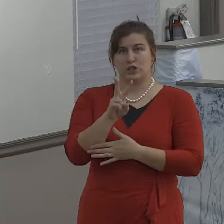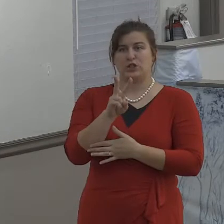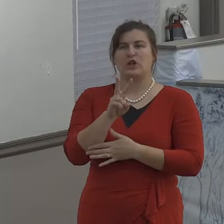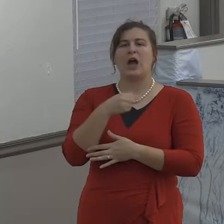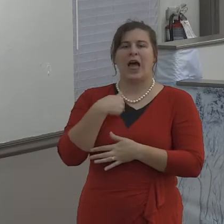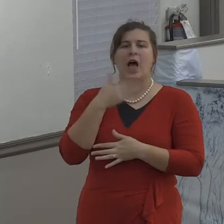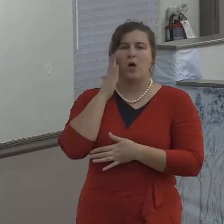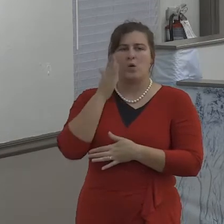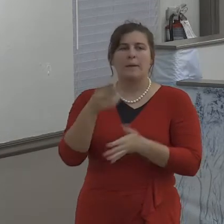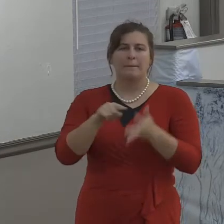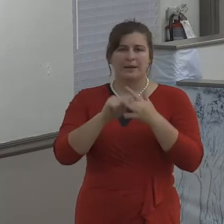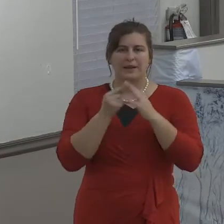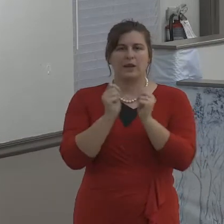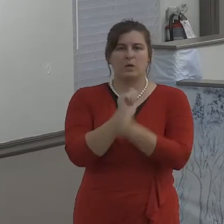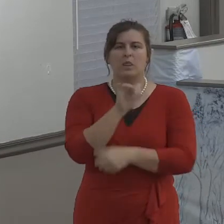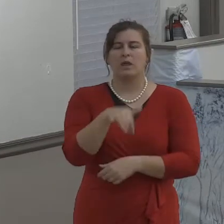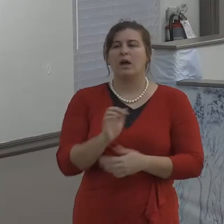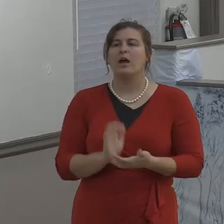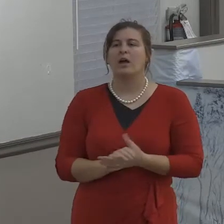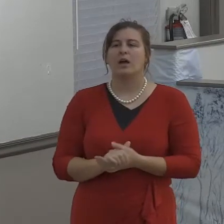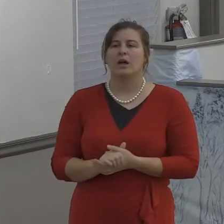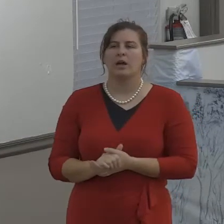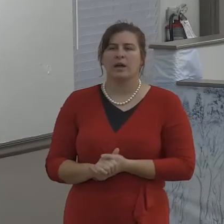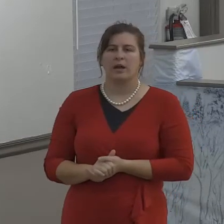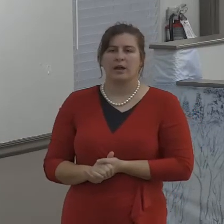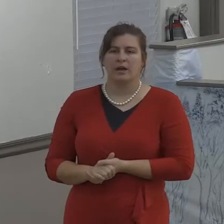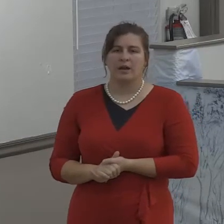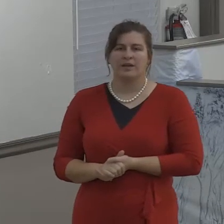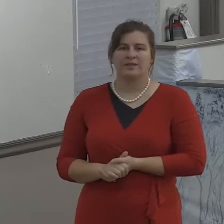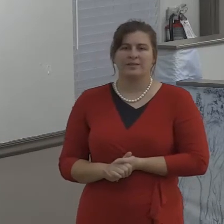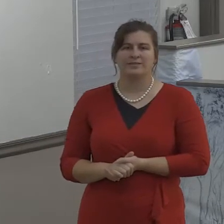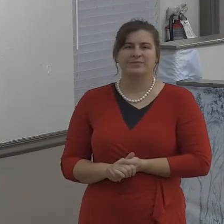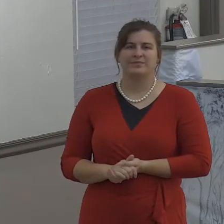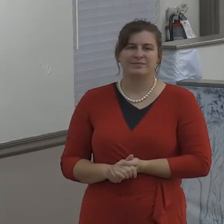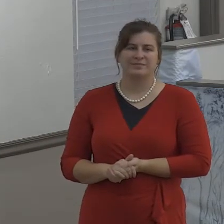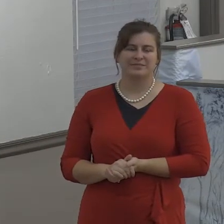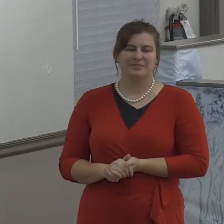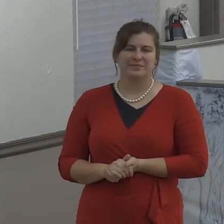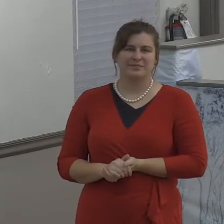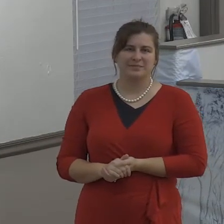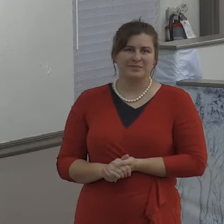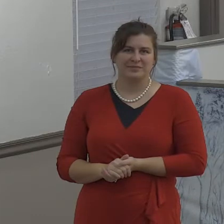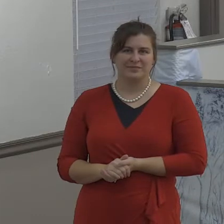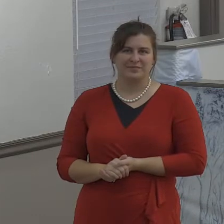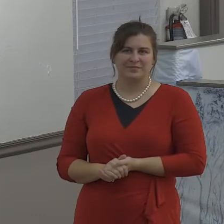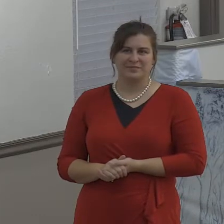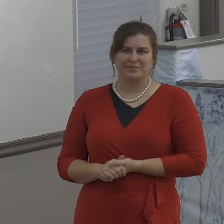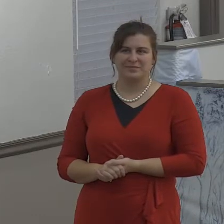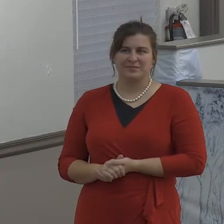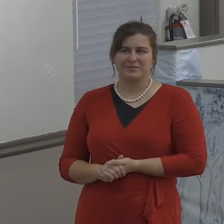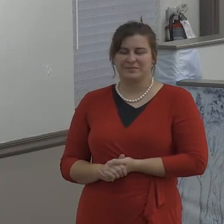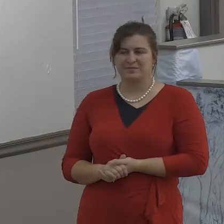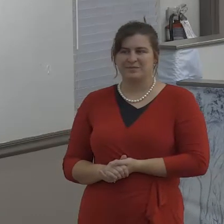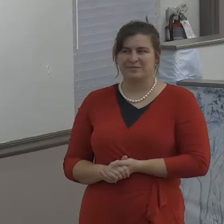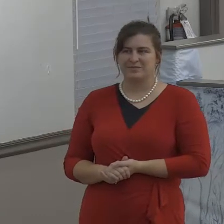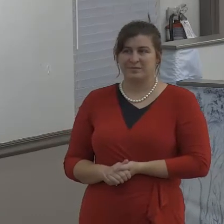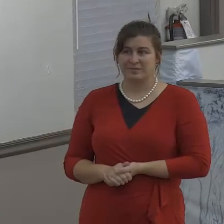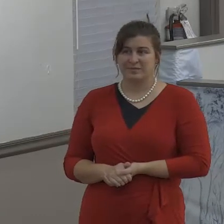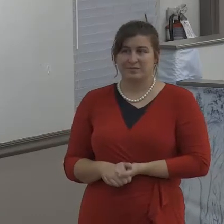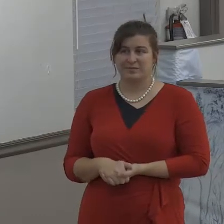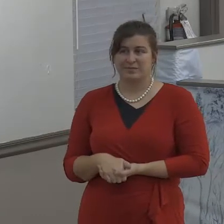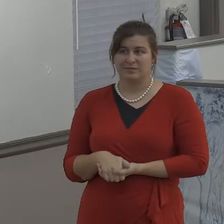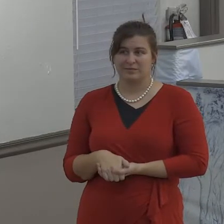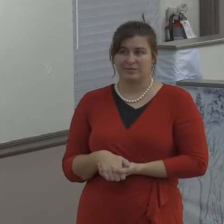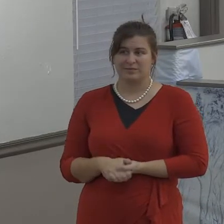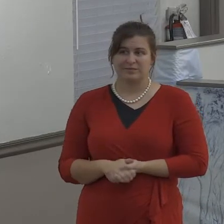tender hearted, forgiving one another, even as God, for Christ's sake, hath forgiven you.